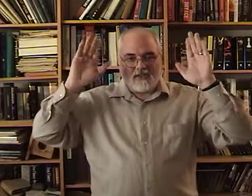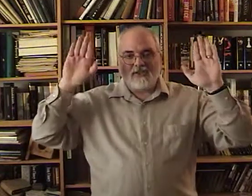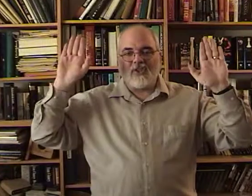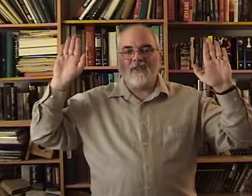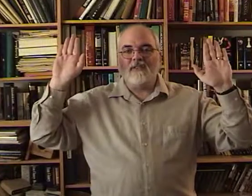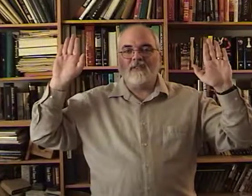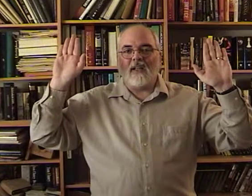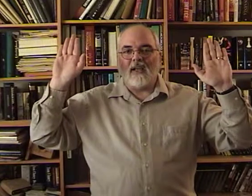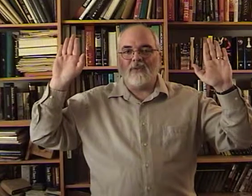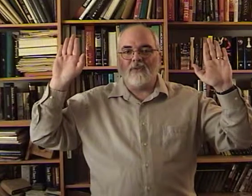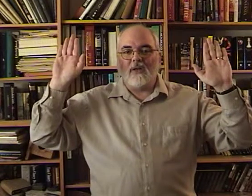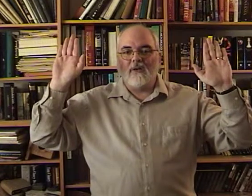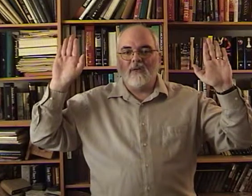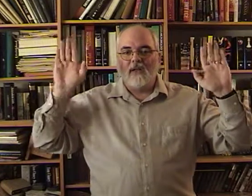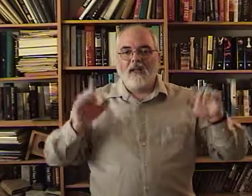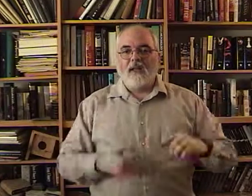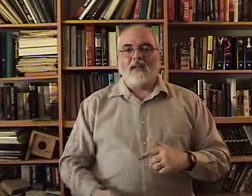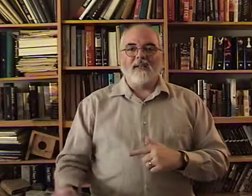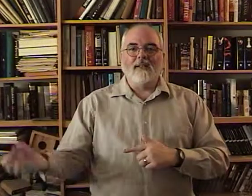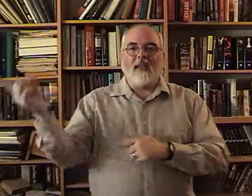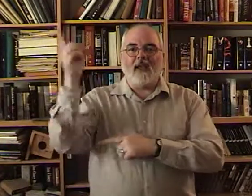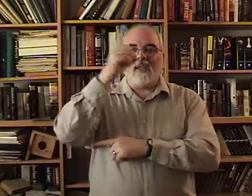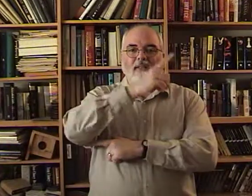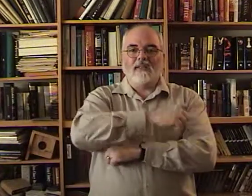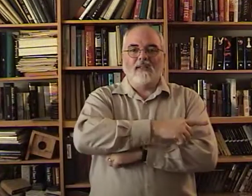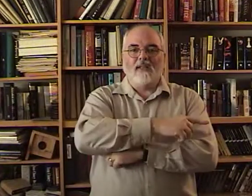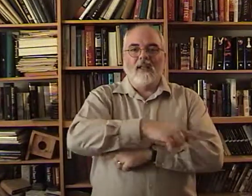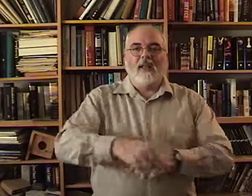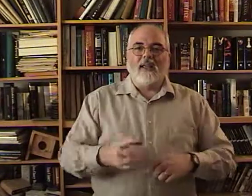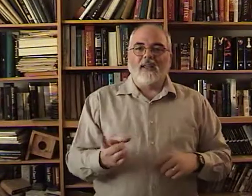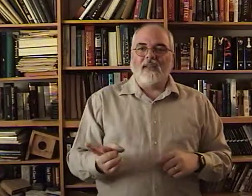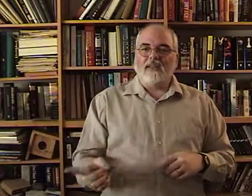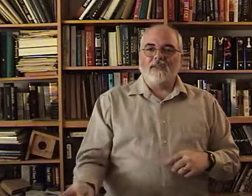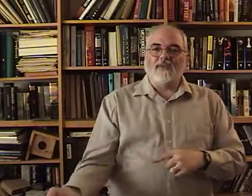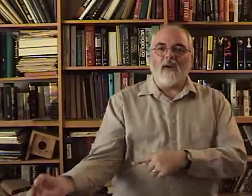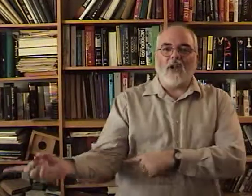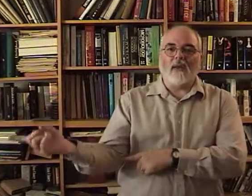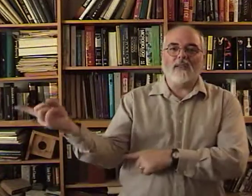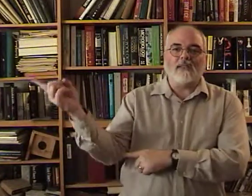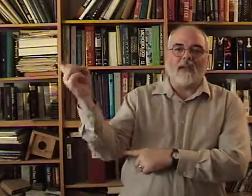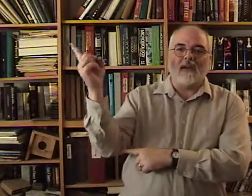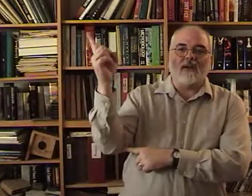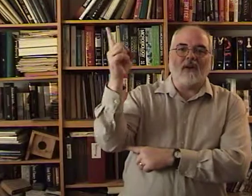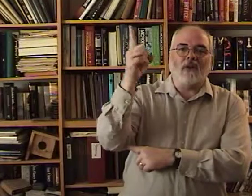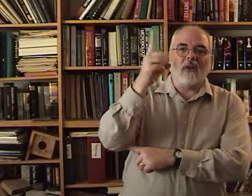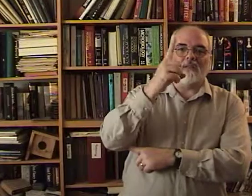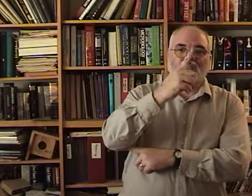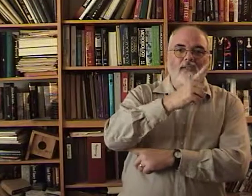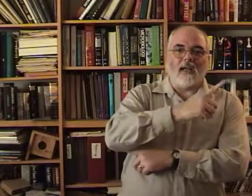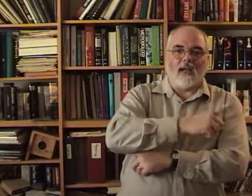Uncertain. I don't know. Days. This is following the sun across the sky.